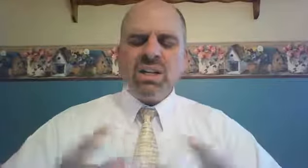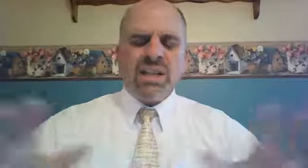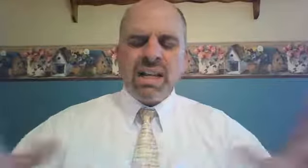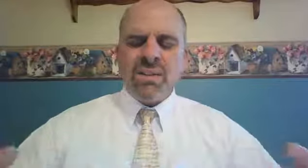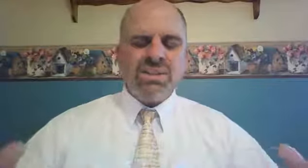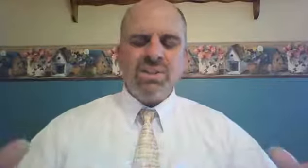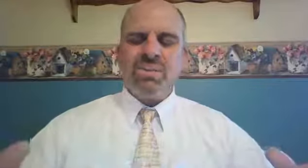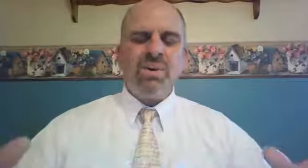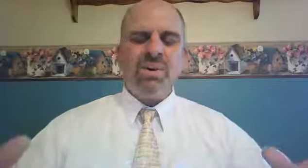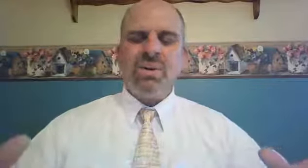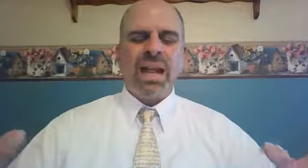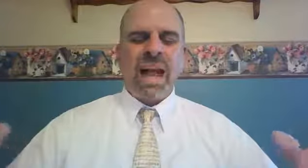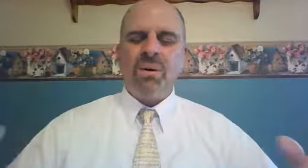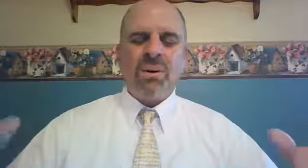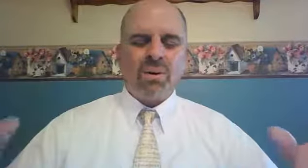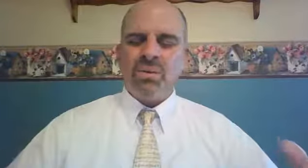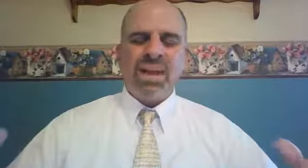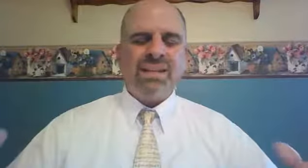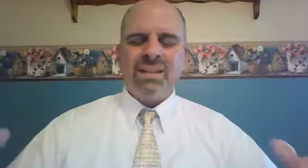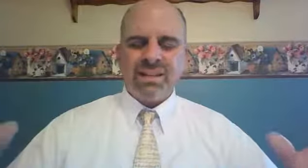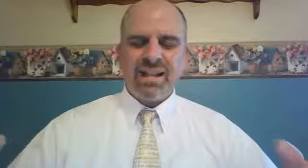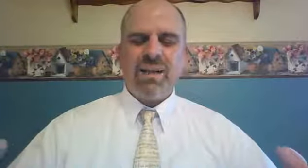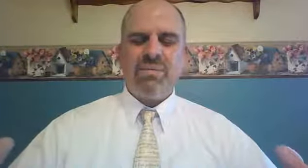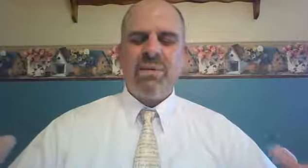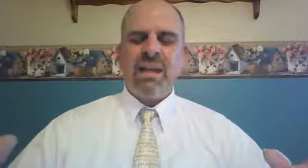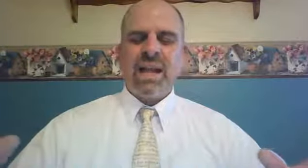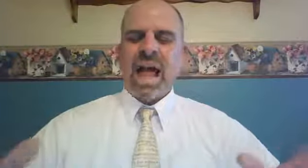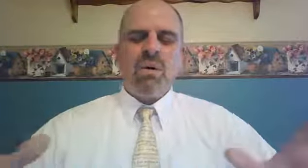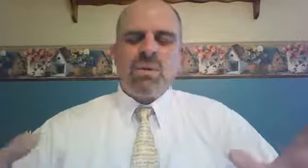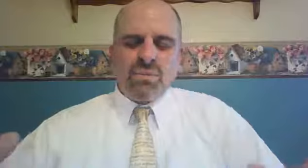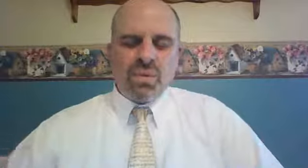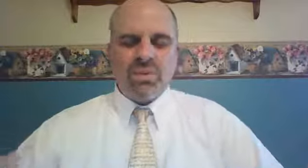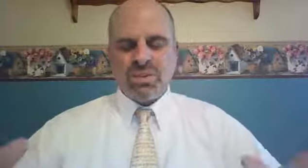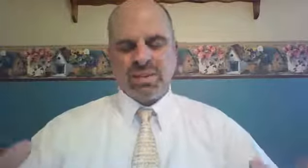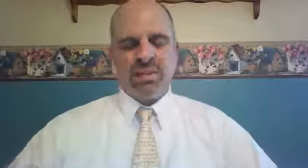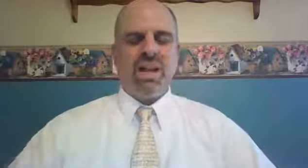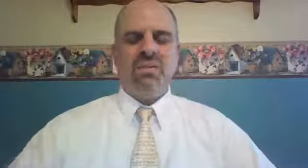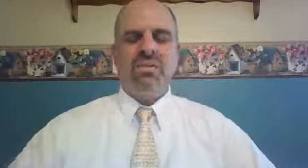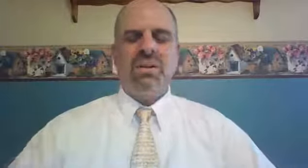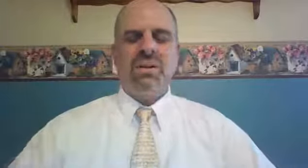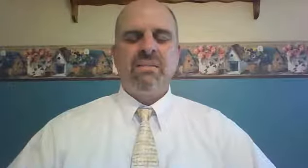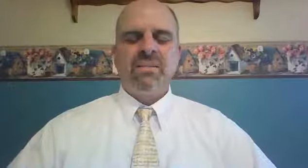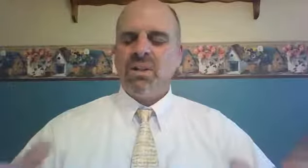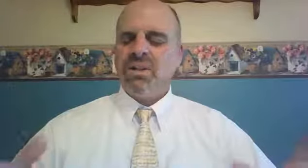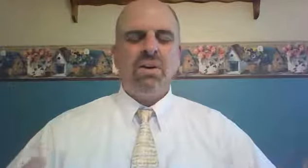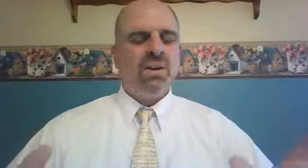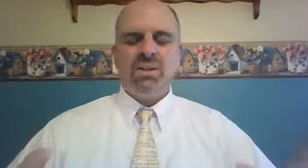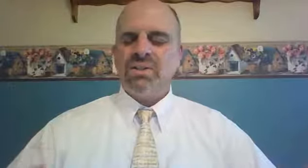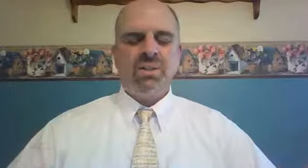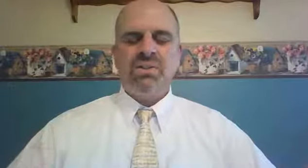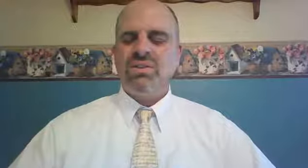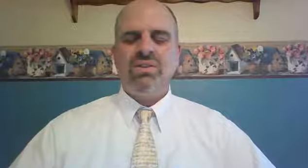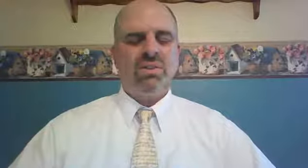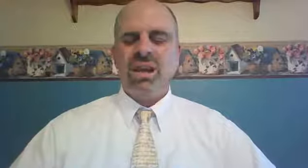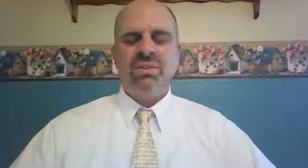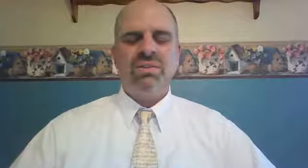declaring to the world our great love, our first love, the Lord Jesus Christ.